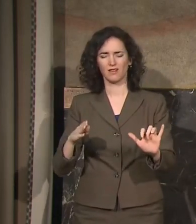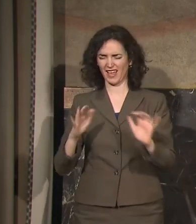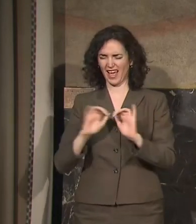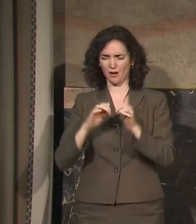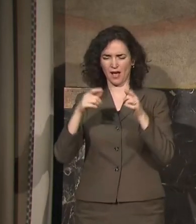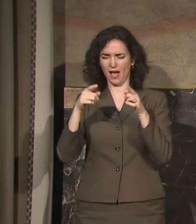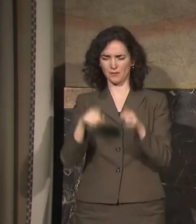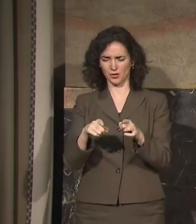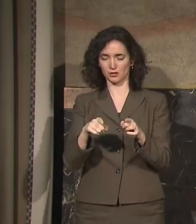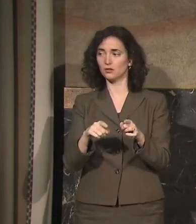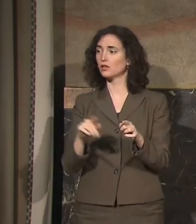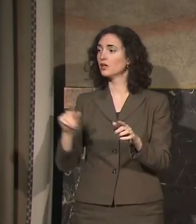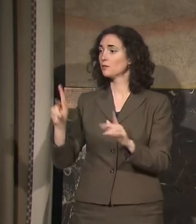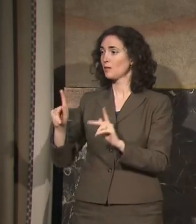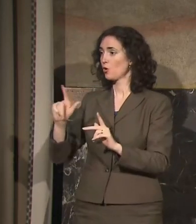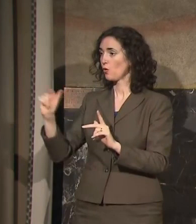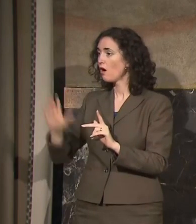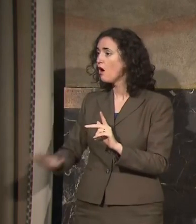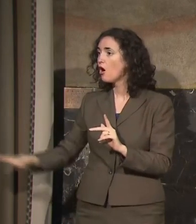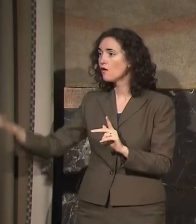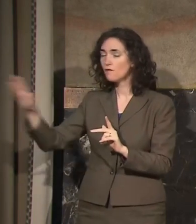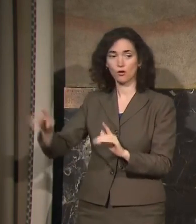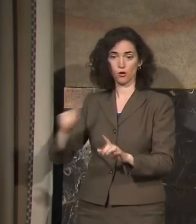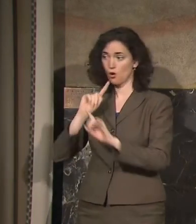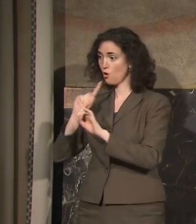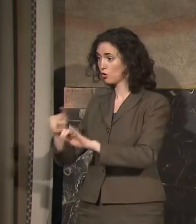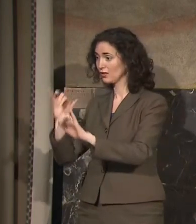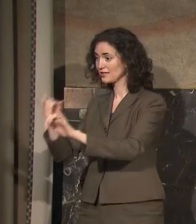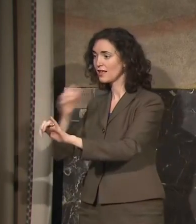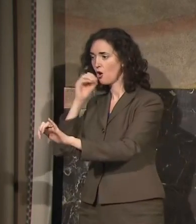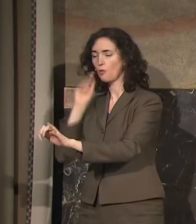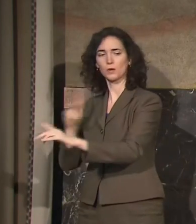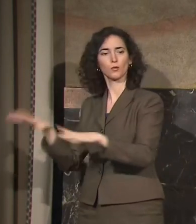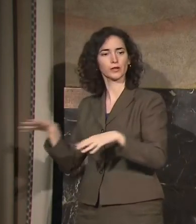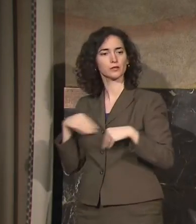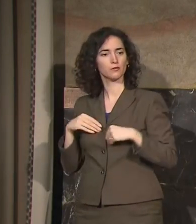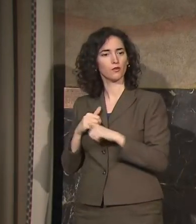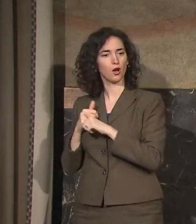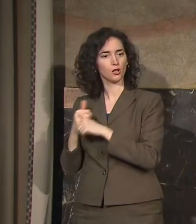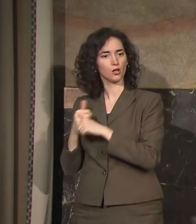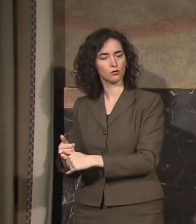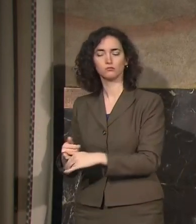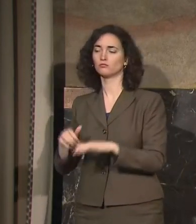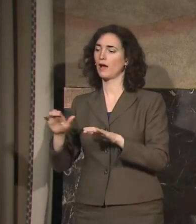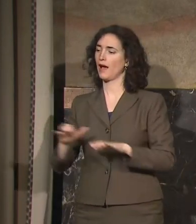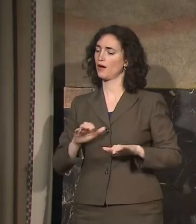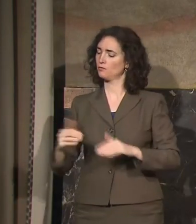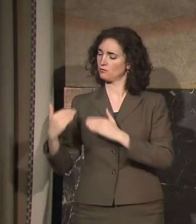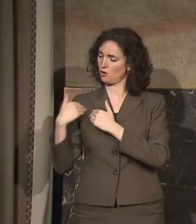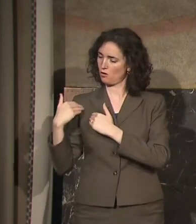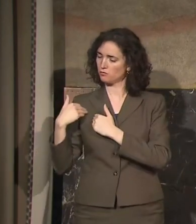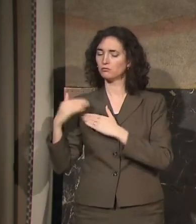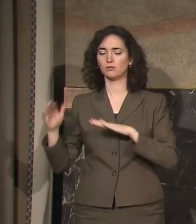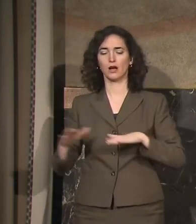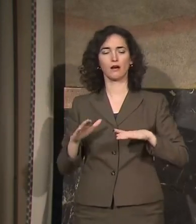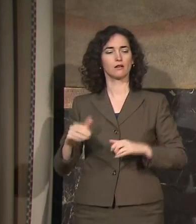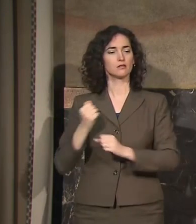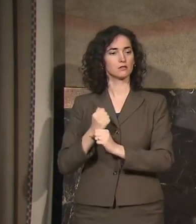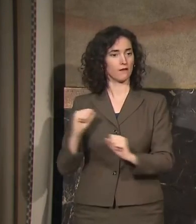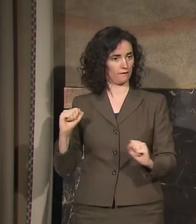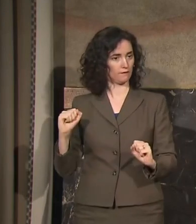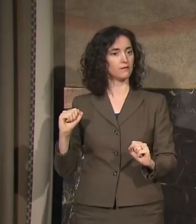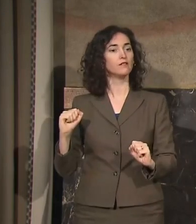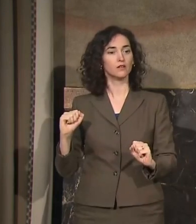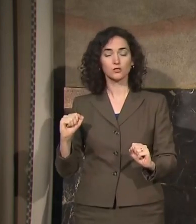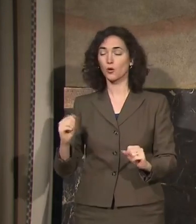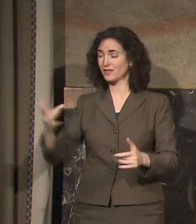took the stay-at-home order seriously. They were responsible, safe, and we have greatly